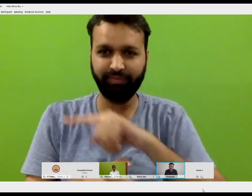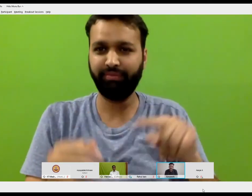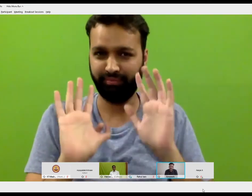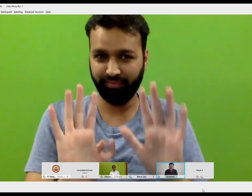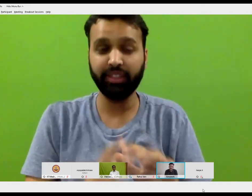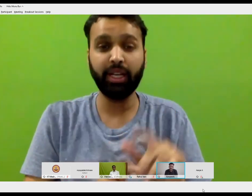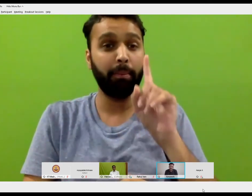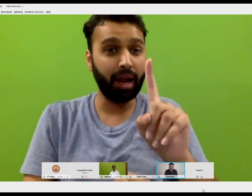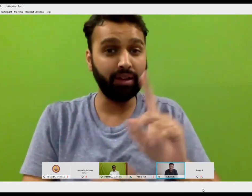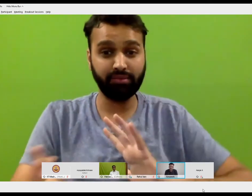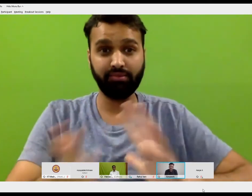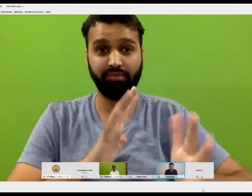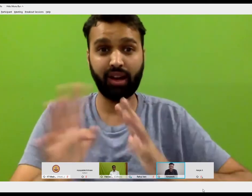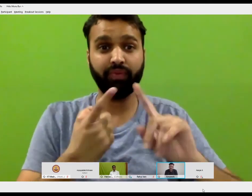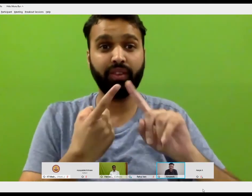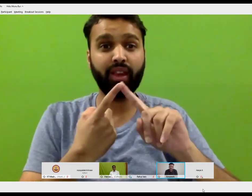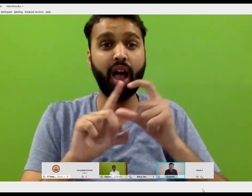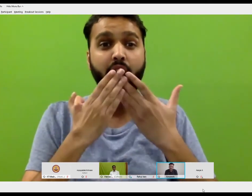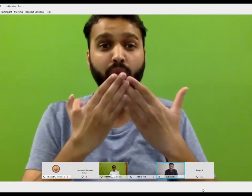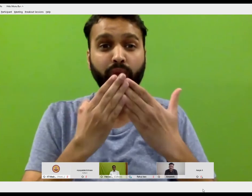schools for the deaf. But